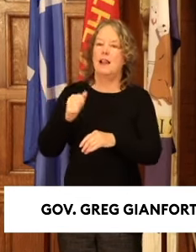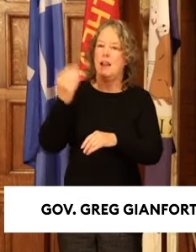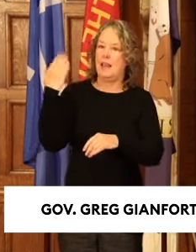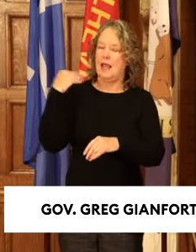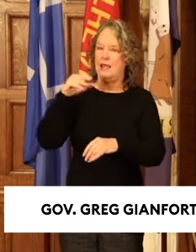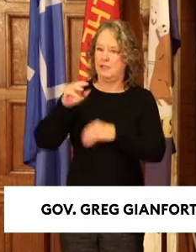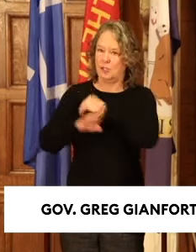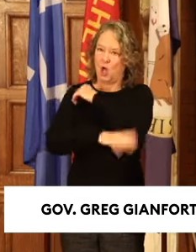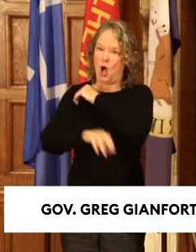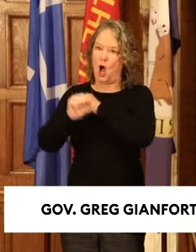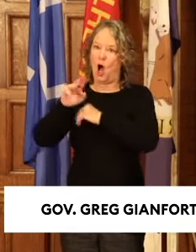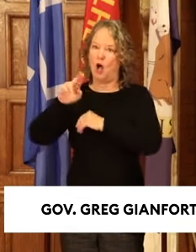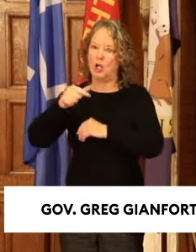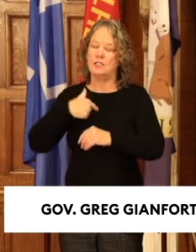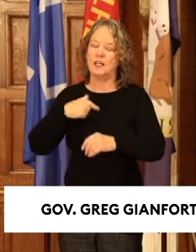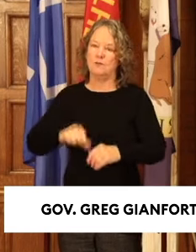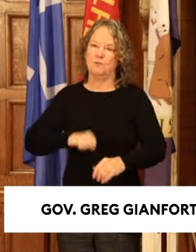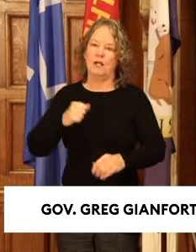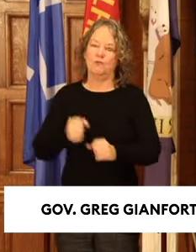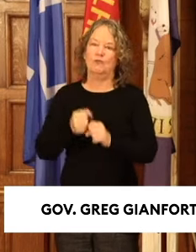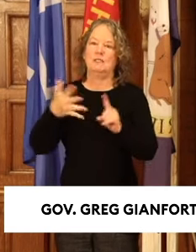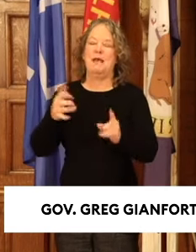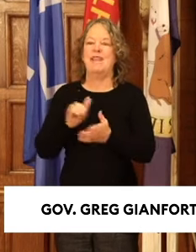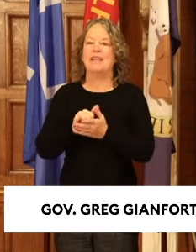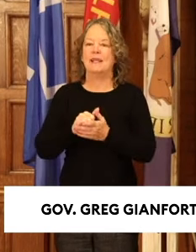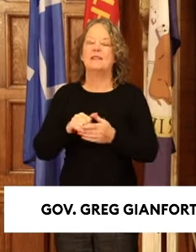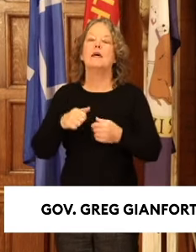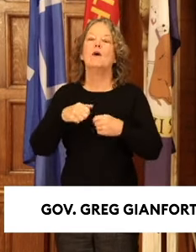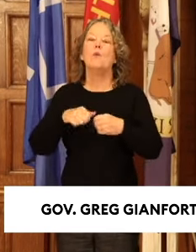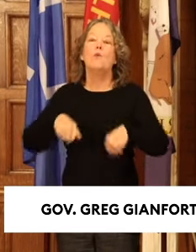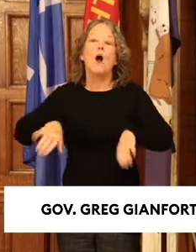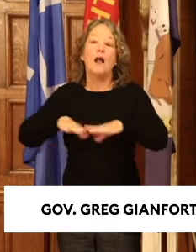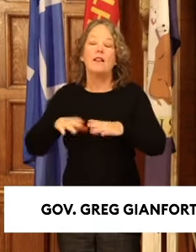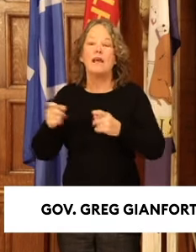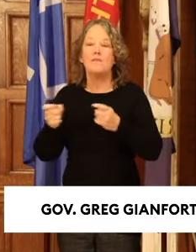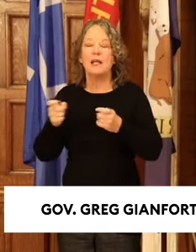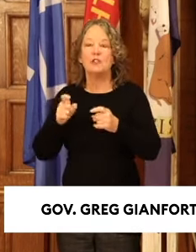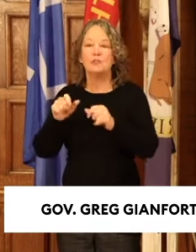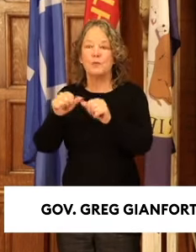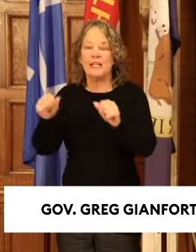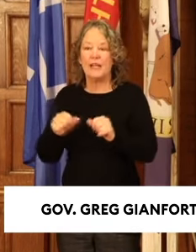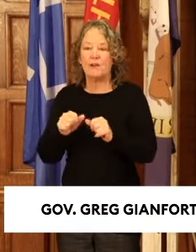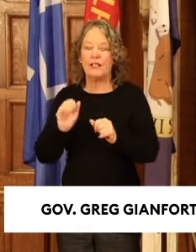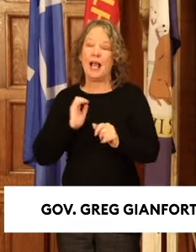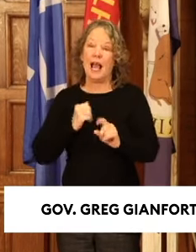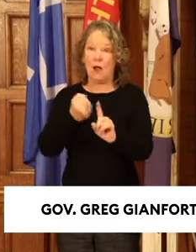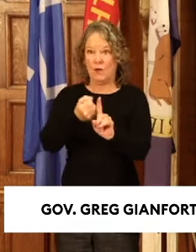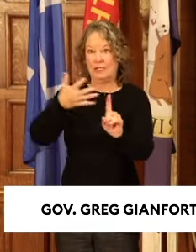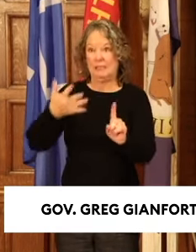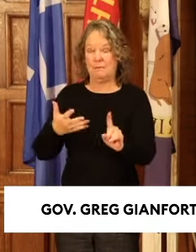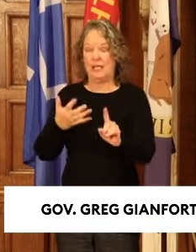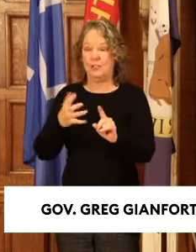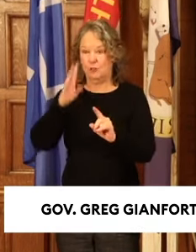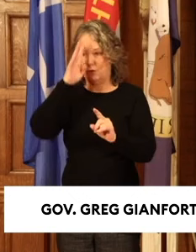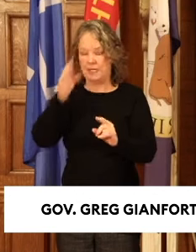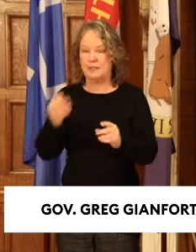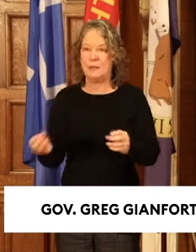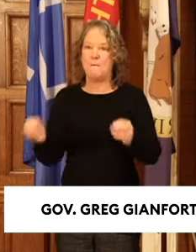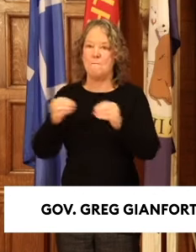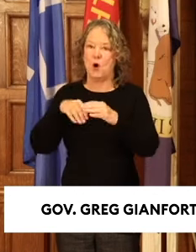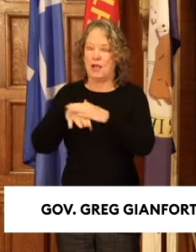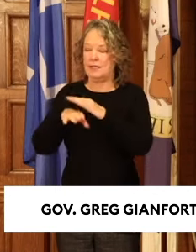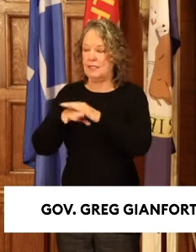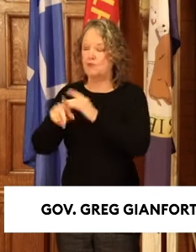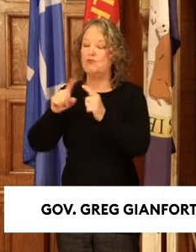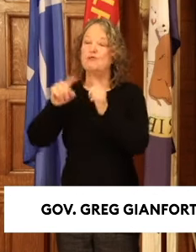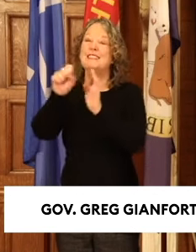expand this WMA as chair of the Montana Land Board. Our expansion creates additional access to the